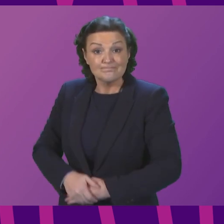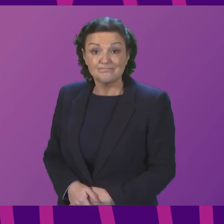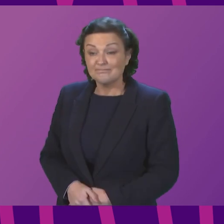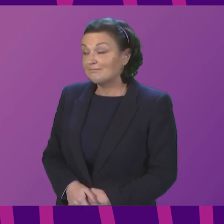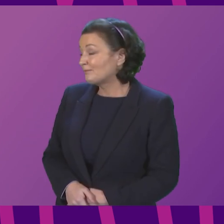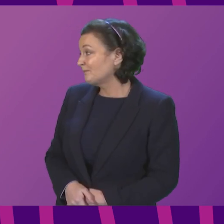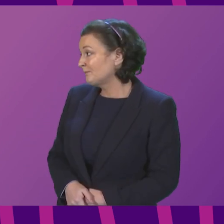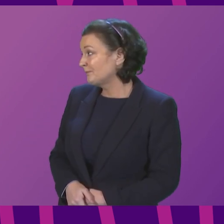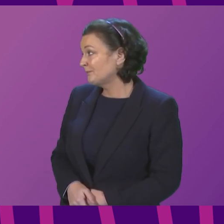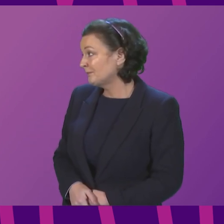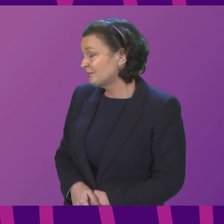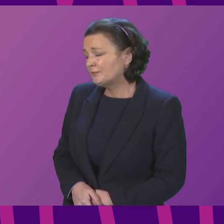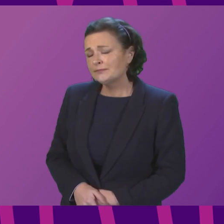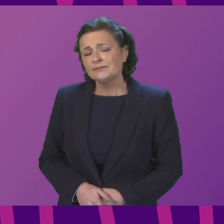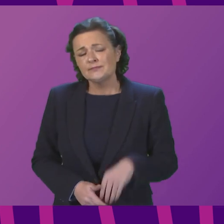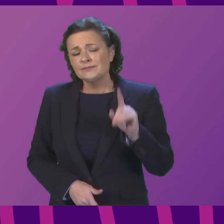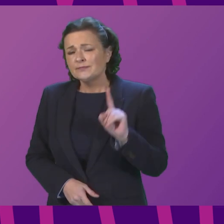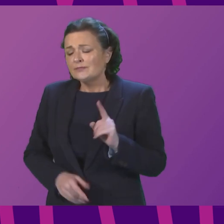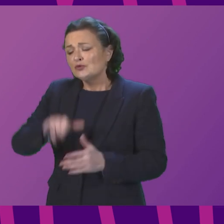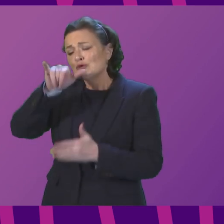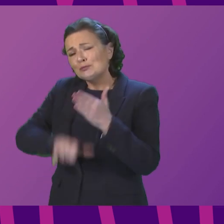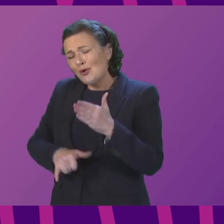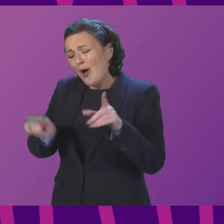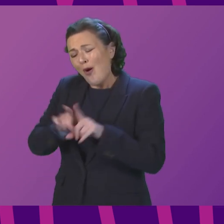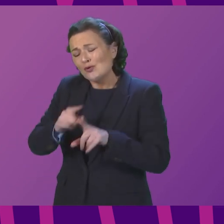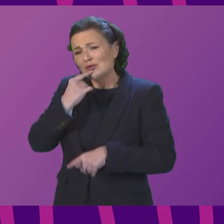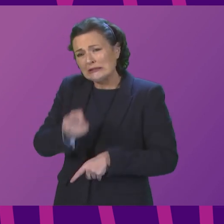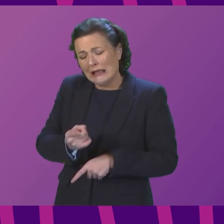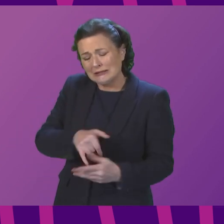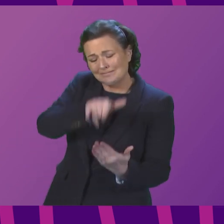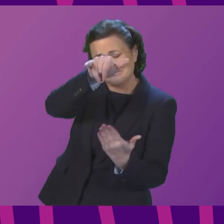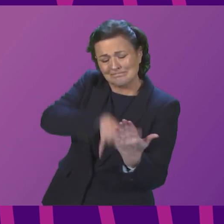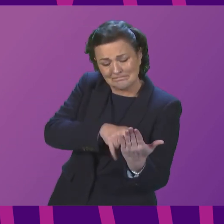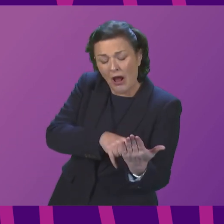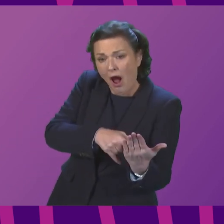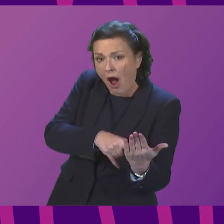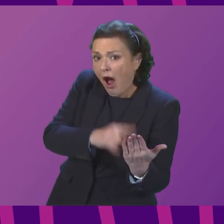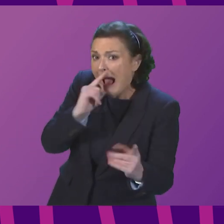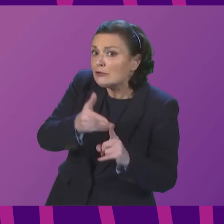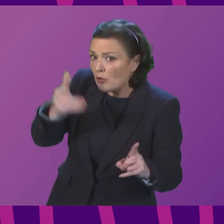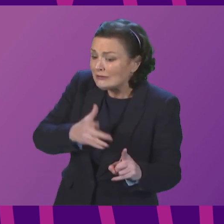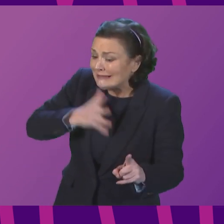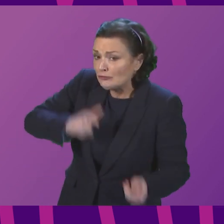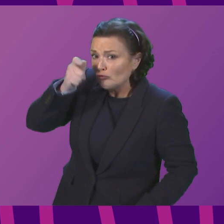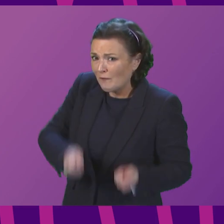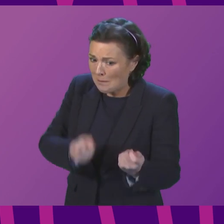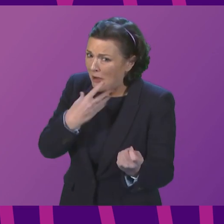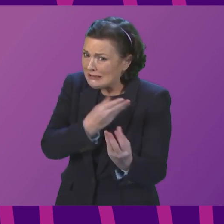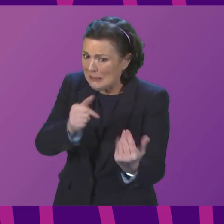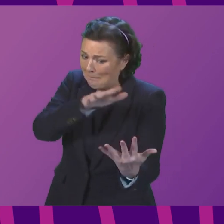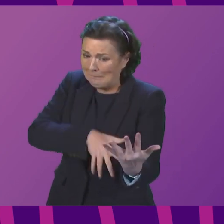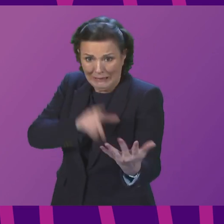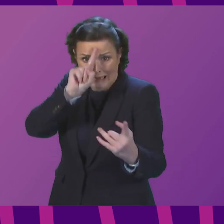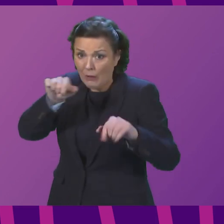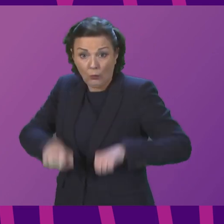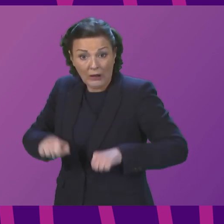report also states that regardless of what happens with reform, some things cannot wait. We had a staffing crisis even before the pandemic,